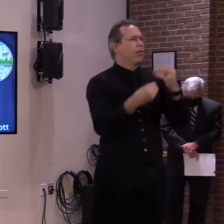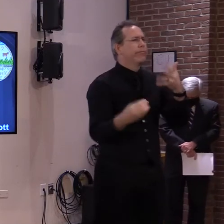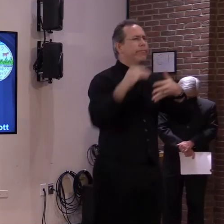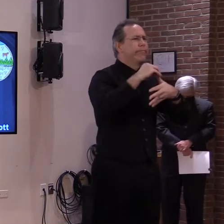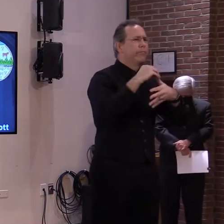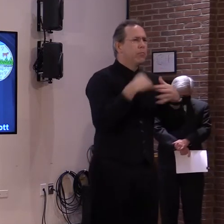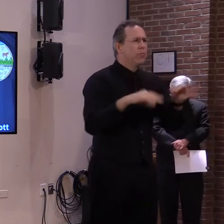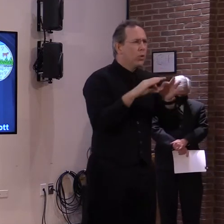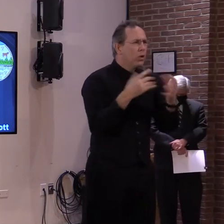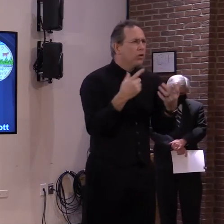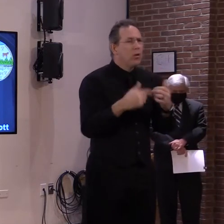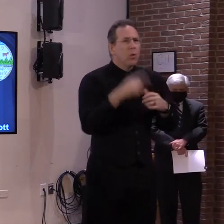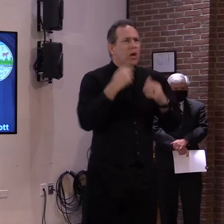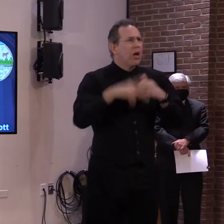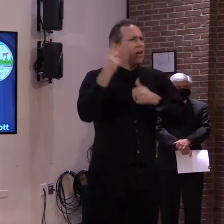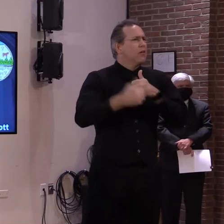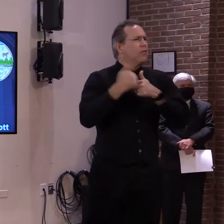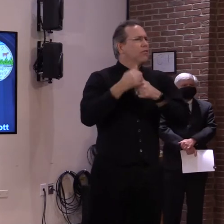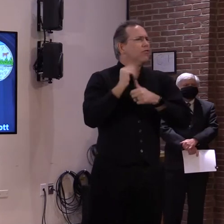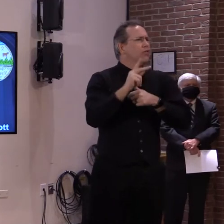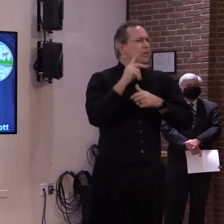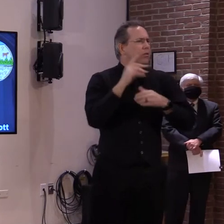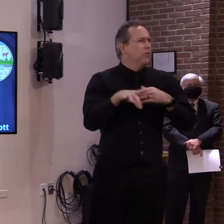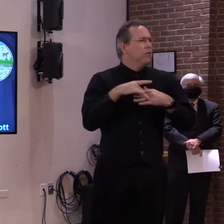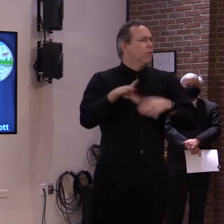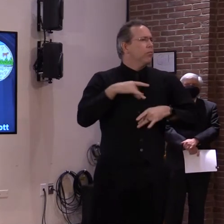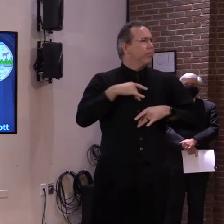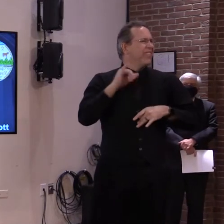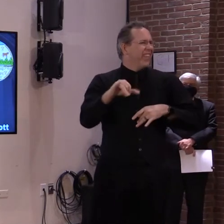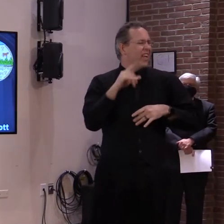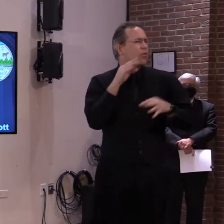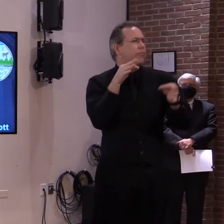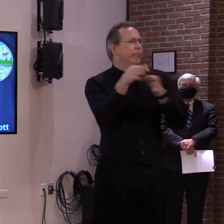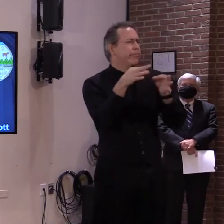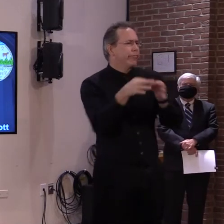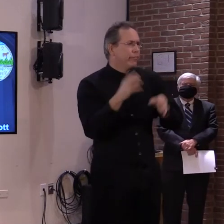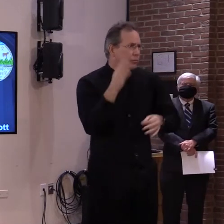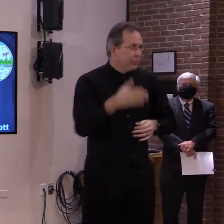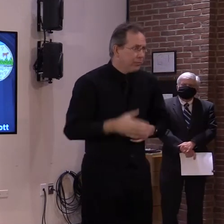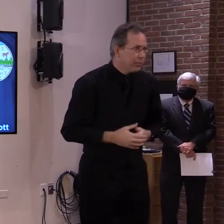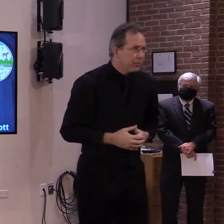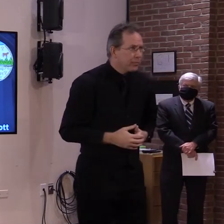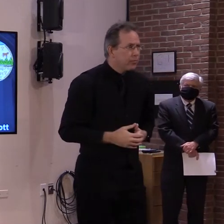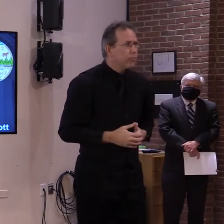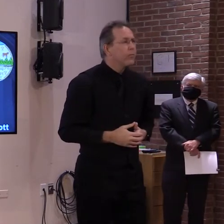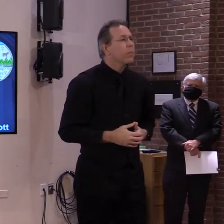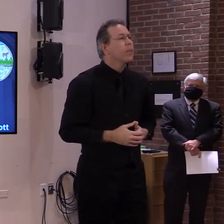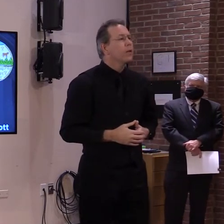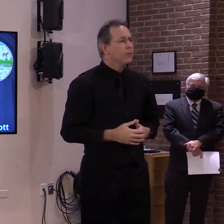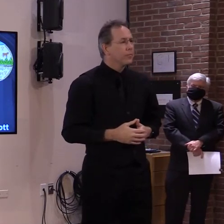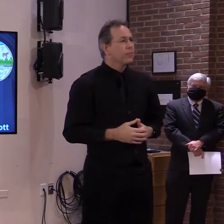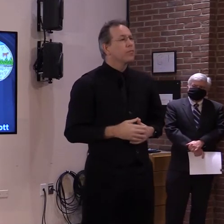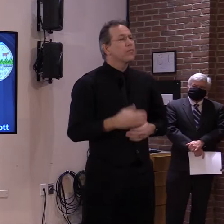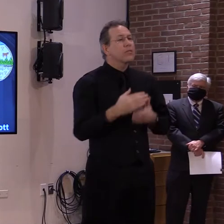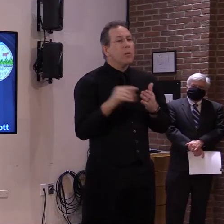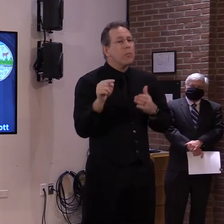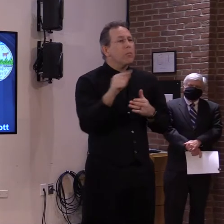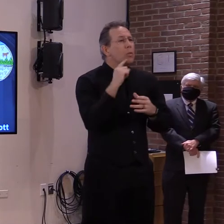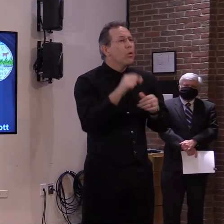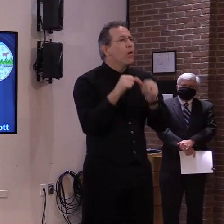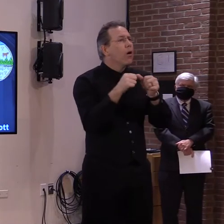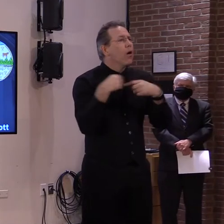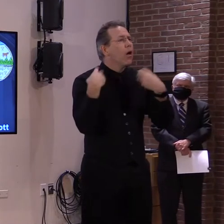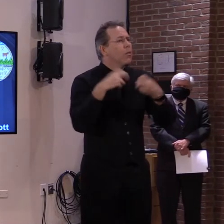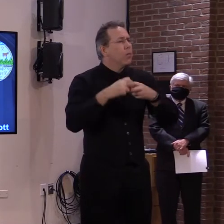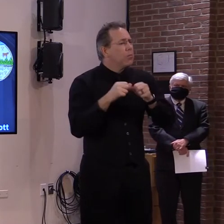as early as possible. And that's why some chronic conditions will be included along with the elderly, all with